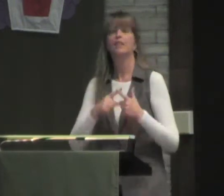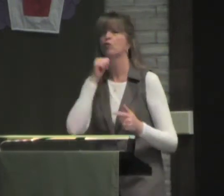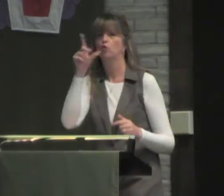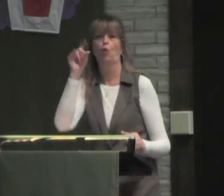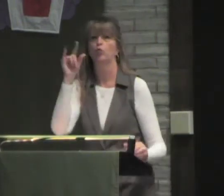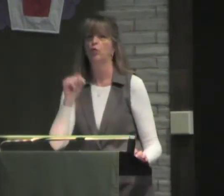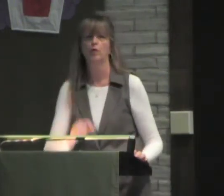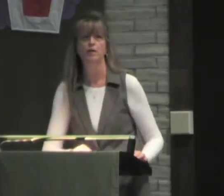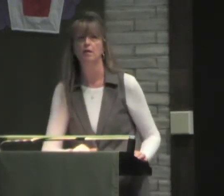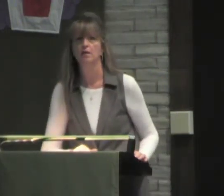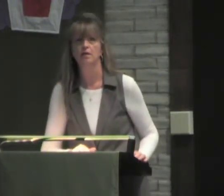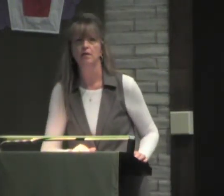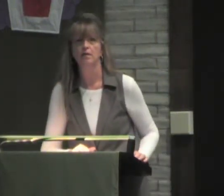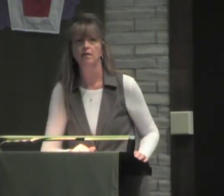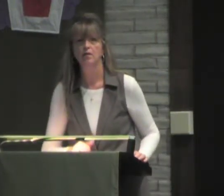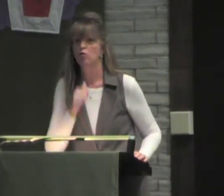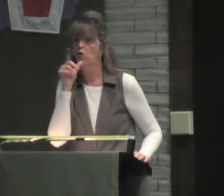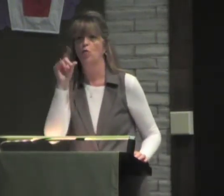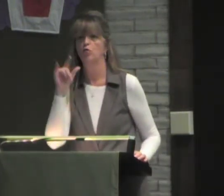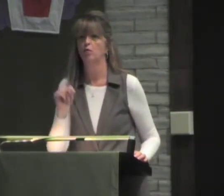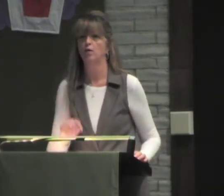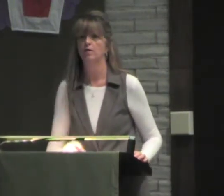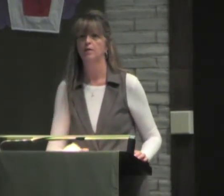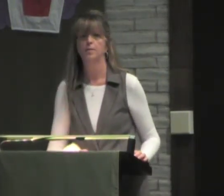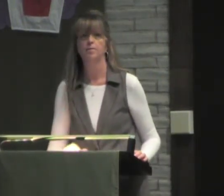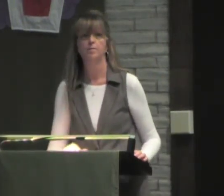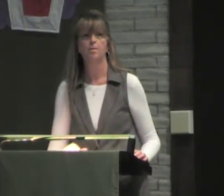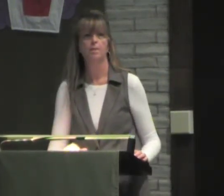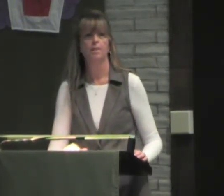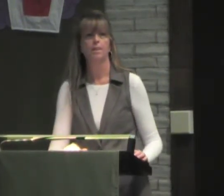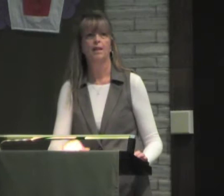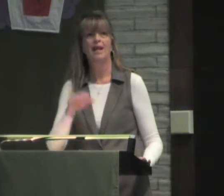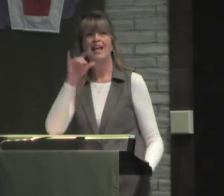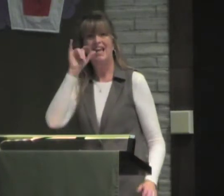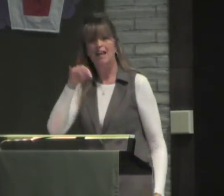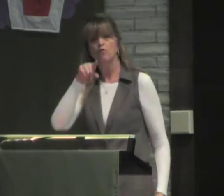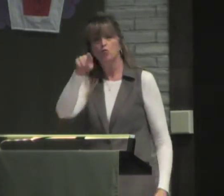instead of being loving and honoring them with dignity don't do it.